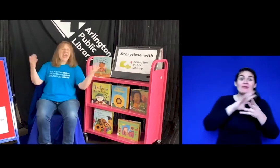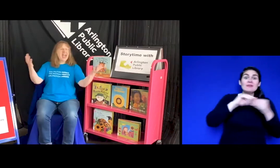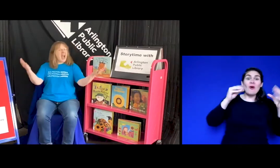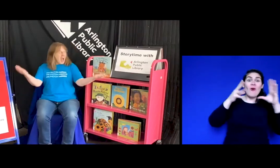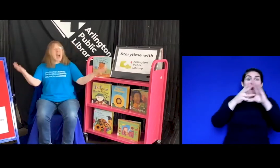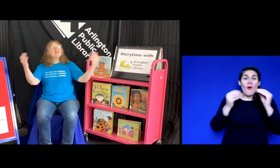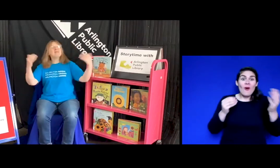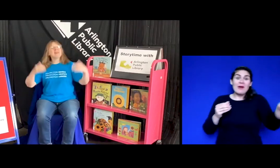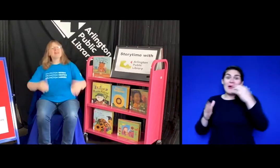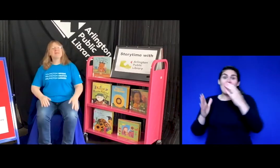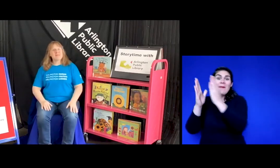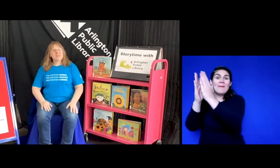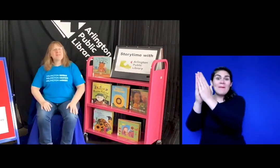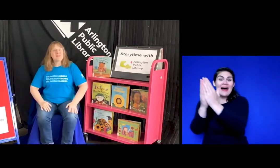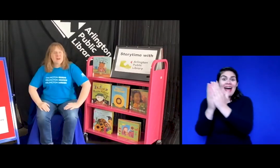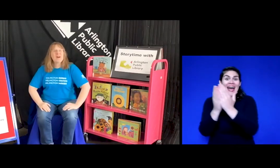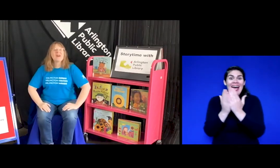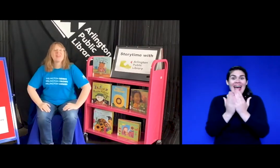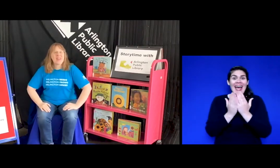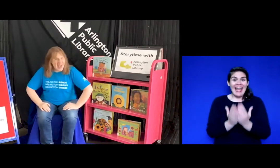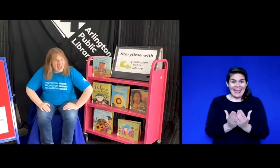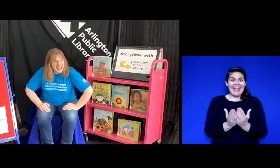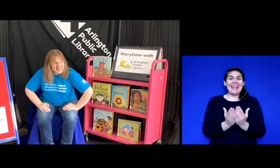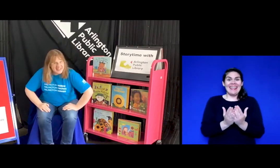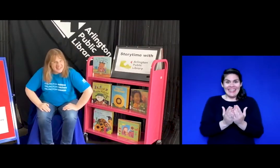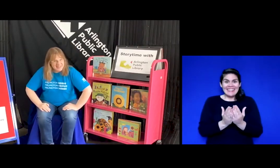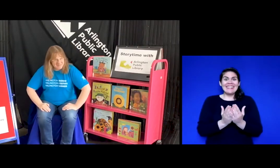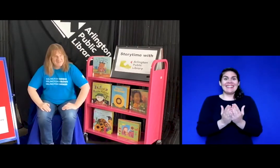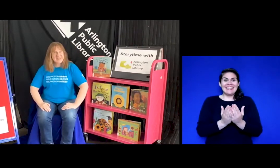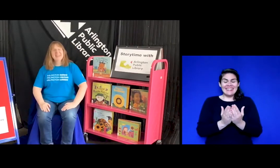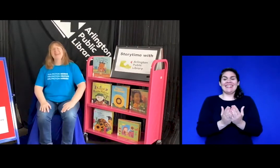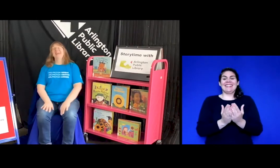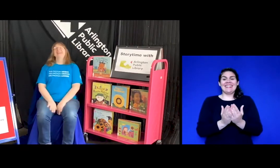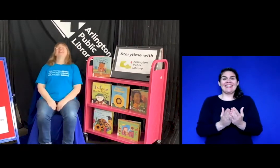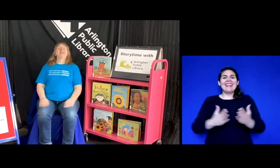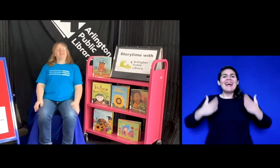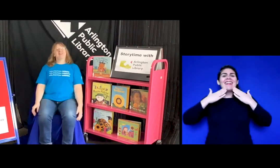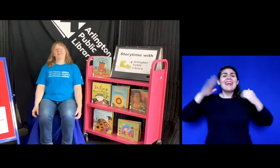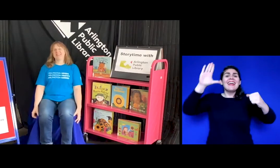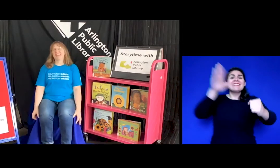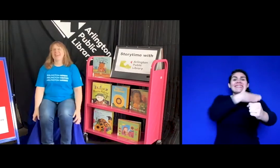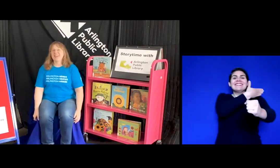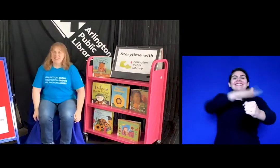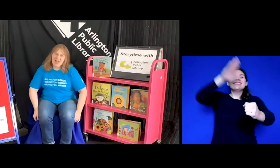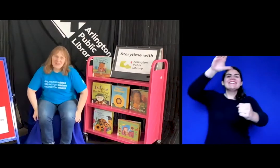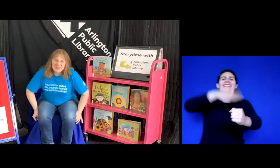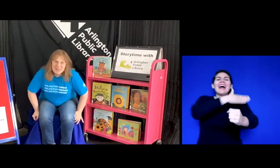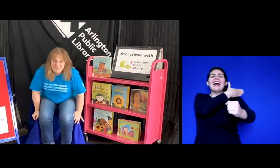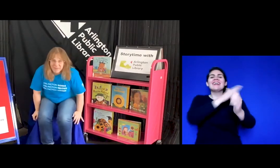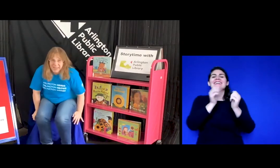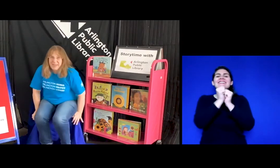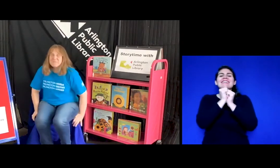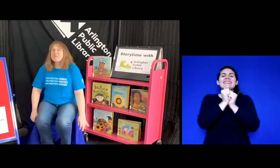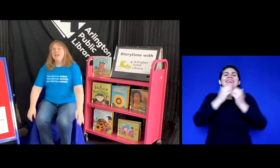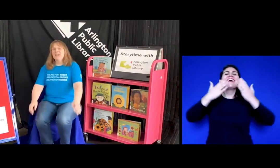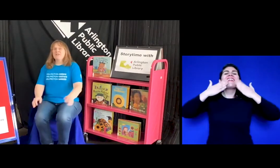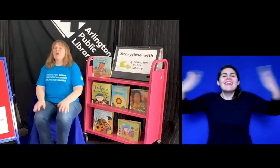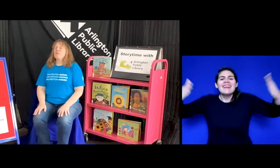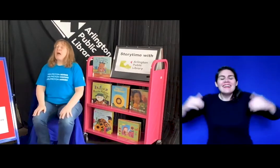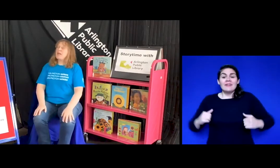i'm in the mood for that thank you for singing along with me so as